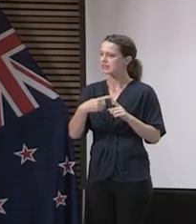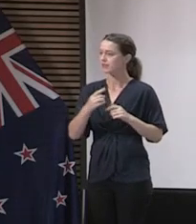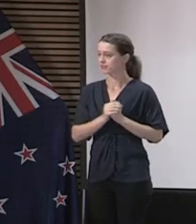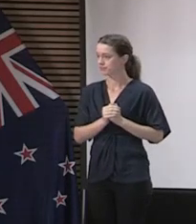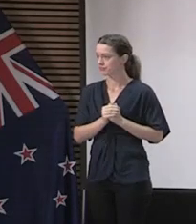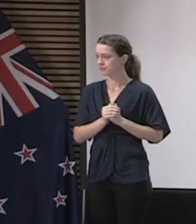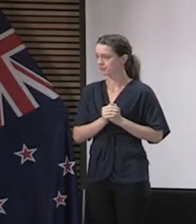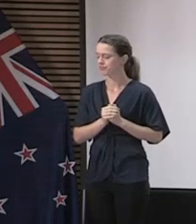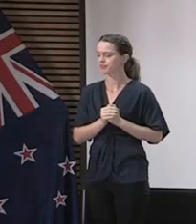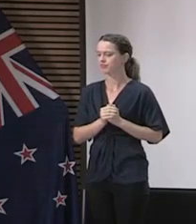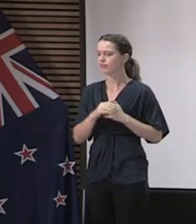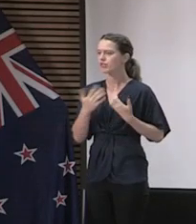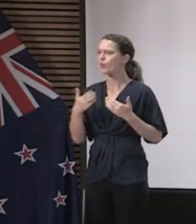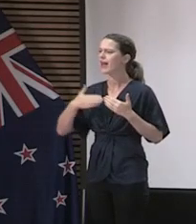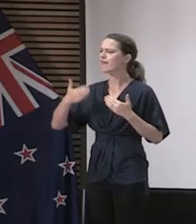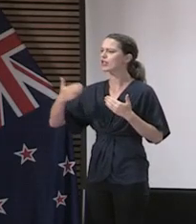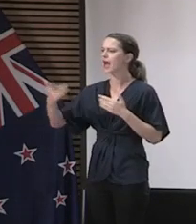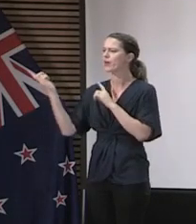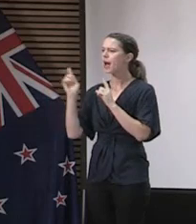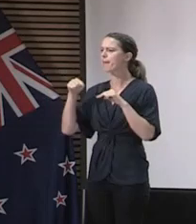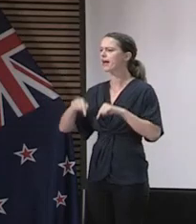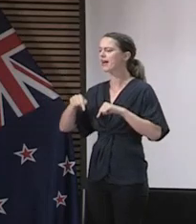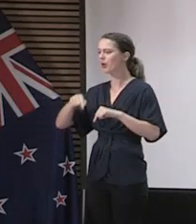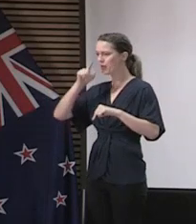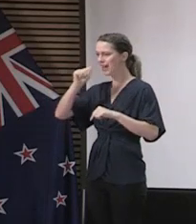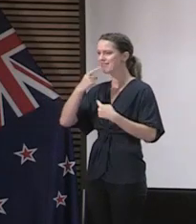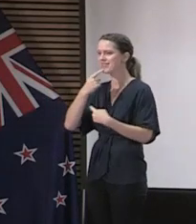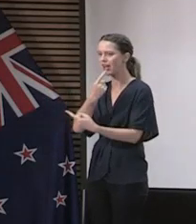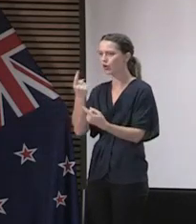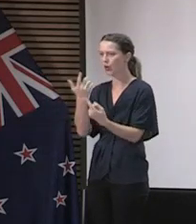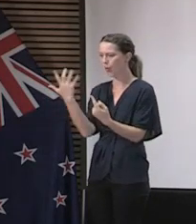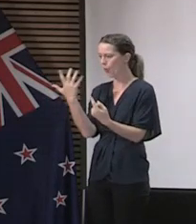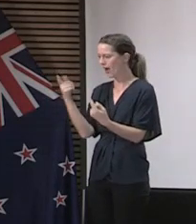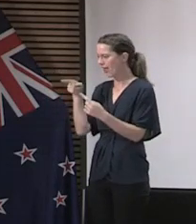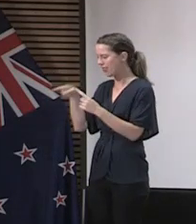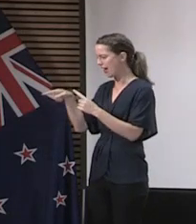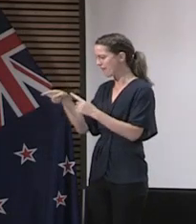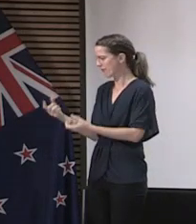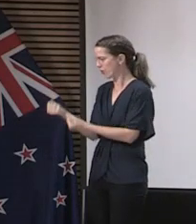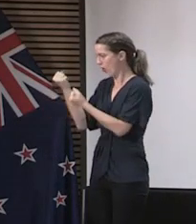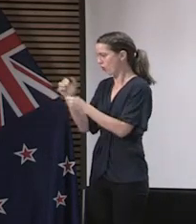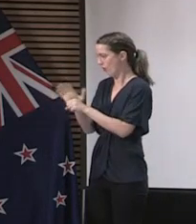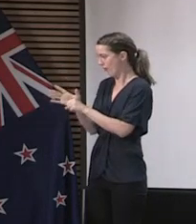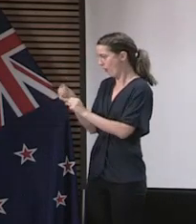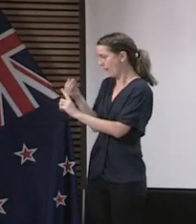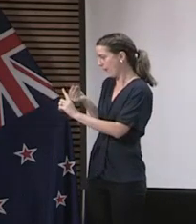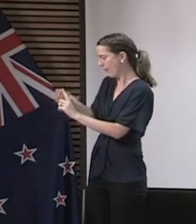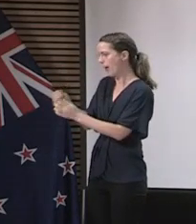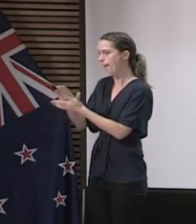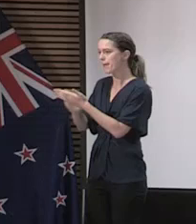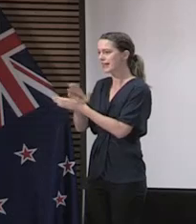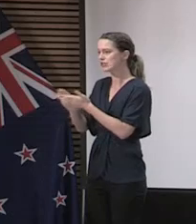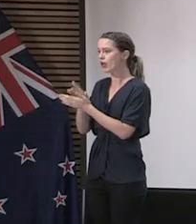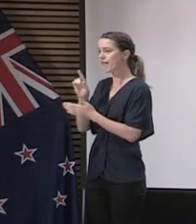You'll see from the fact that every day when we come down, we can describe to you where someone has contracted COVID from, that those